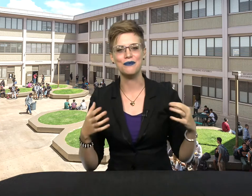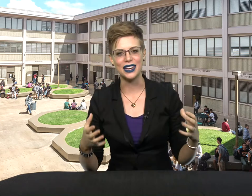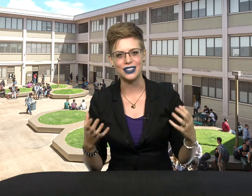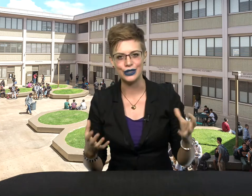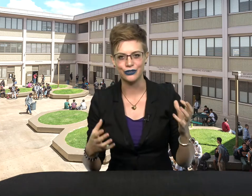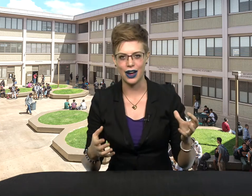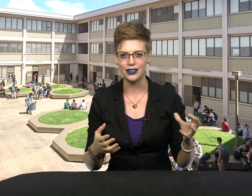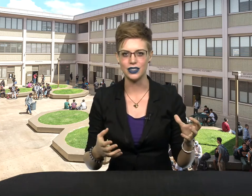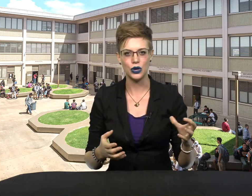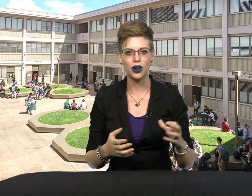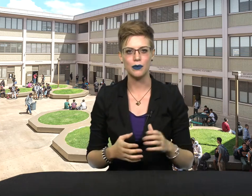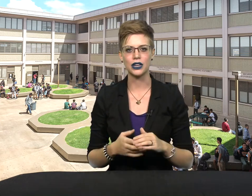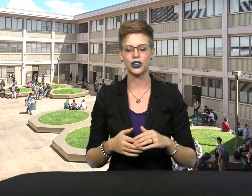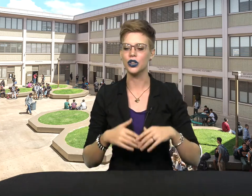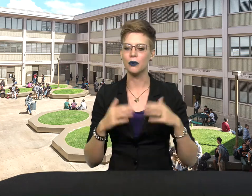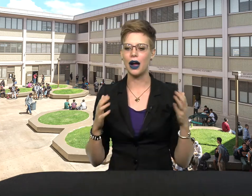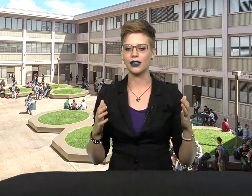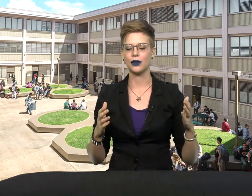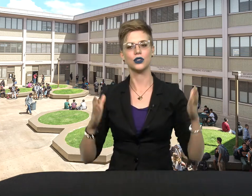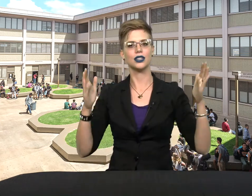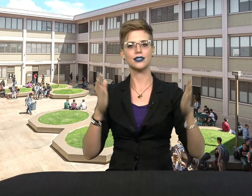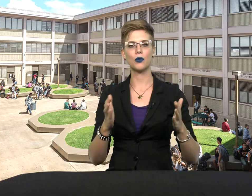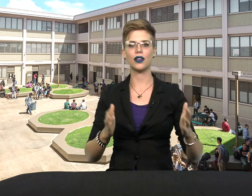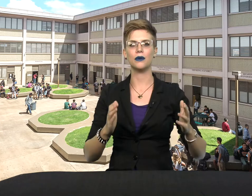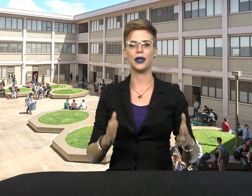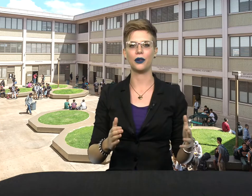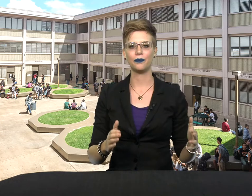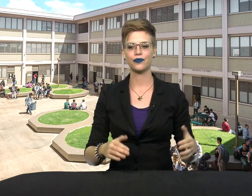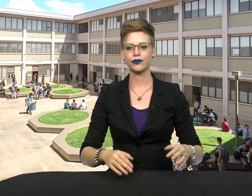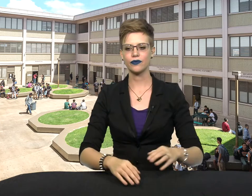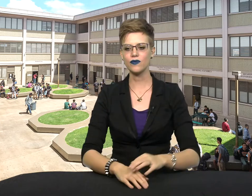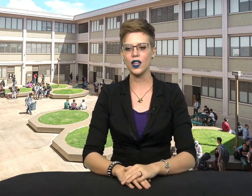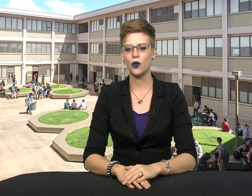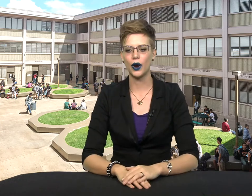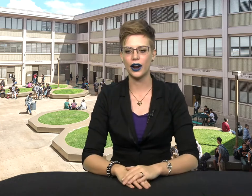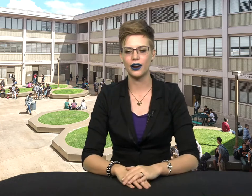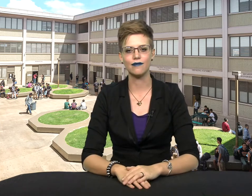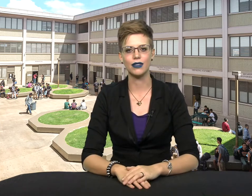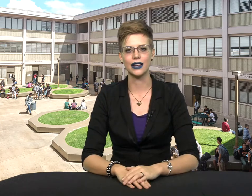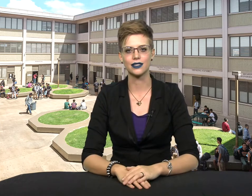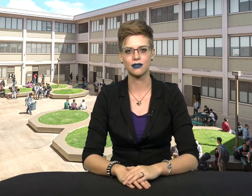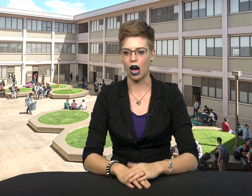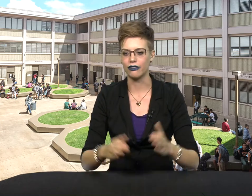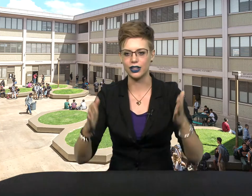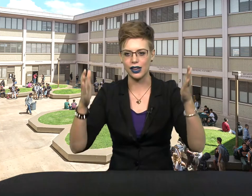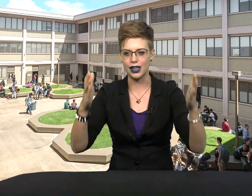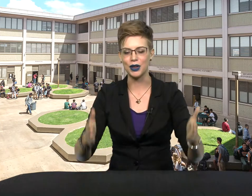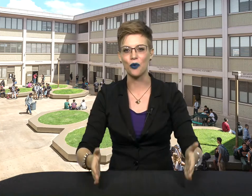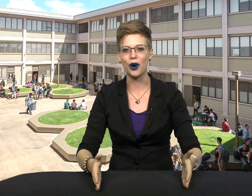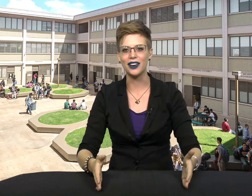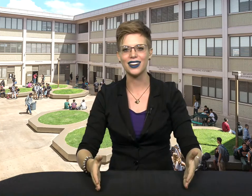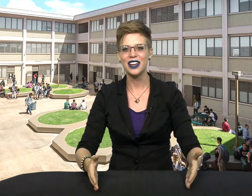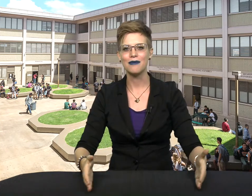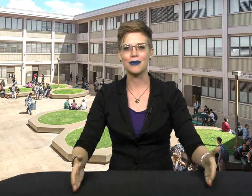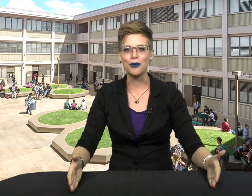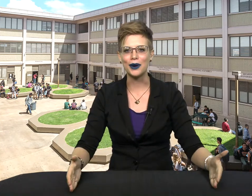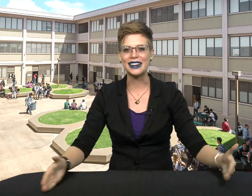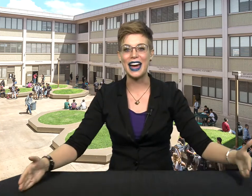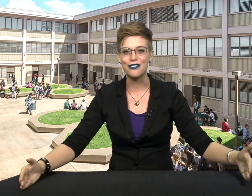meet a new friend, you want to make sure your body language is somewhere in the middle, where it's confidently claiming one, maybe one and a half or